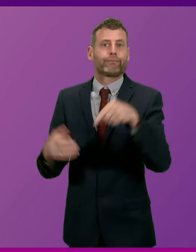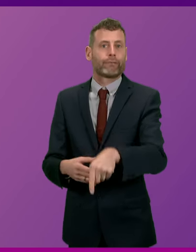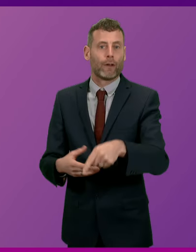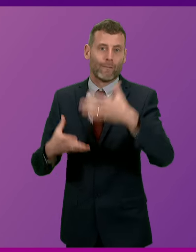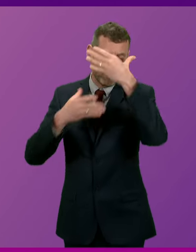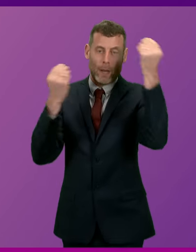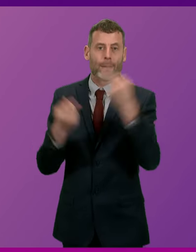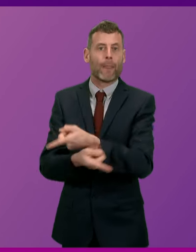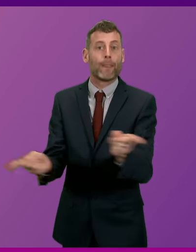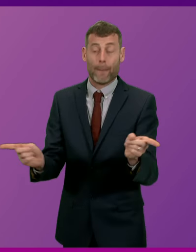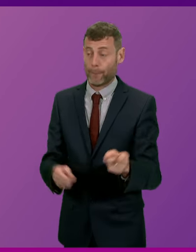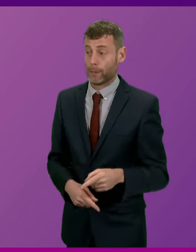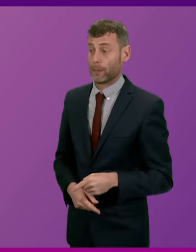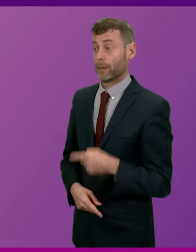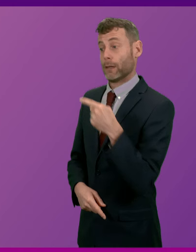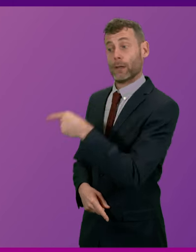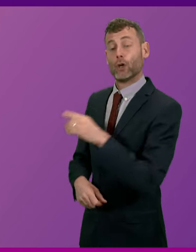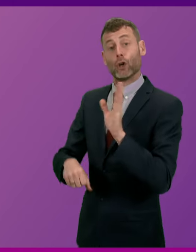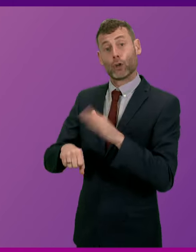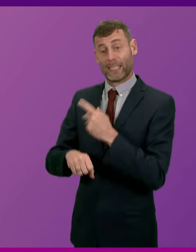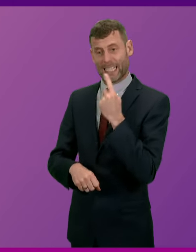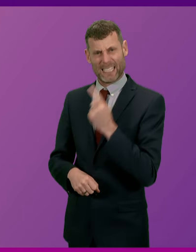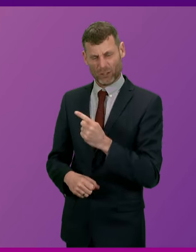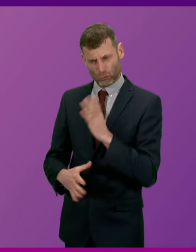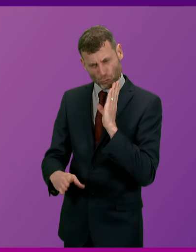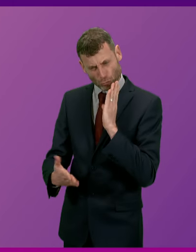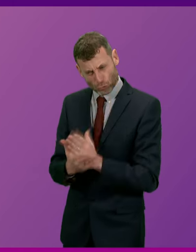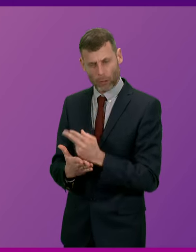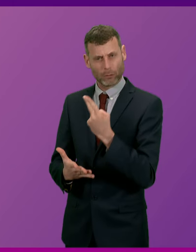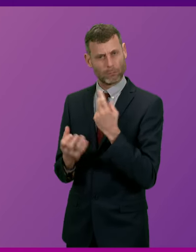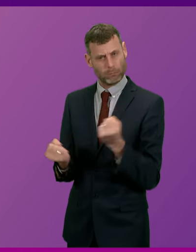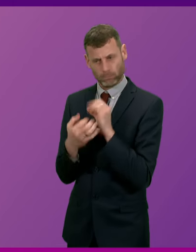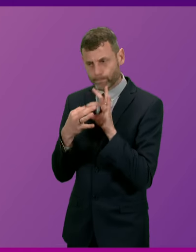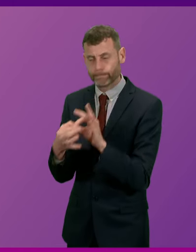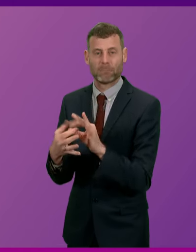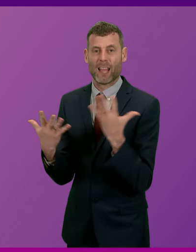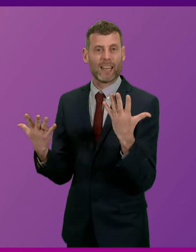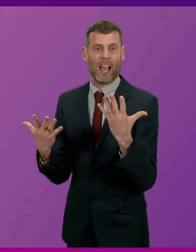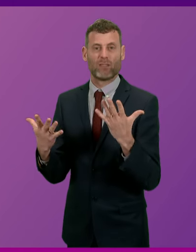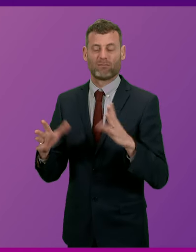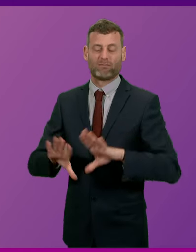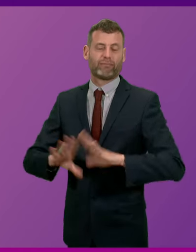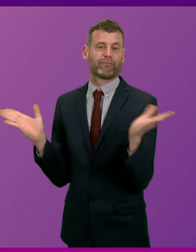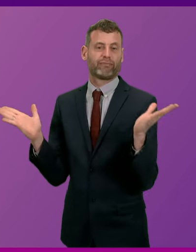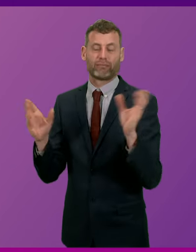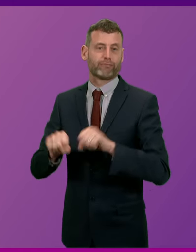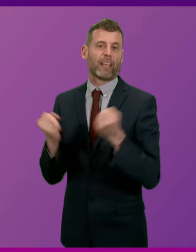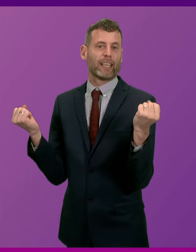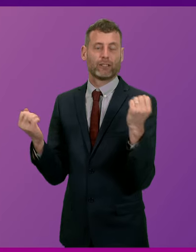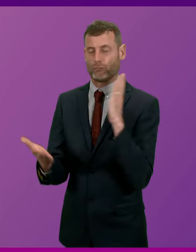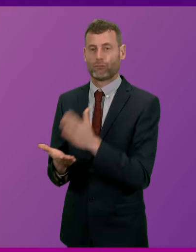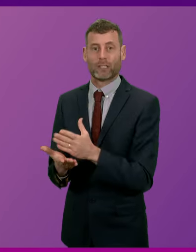his former colleague's words, broken the bonds of trust with members. They say he has betrayed